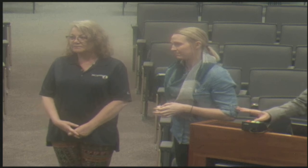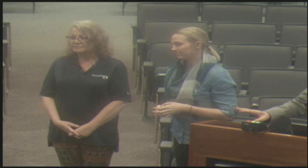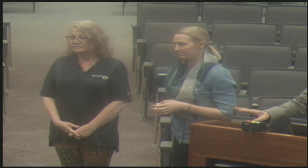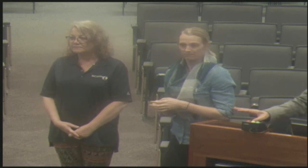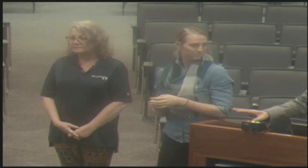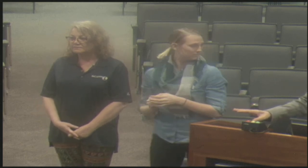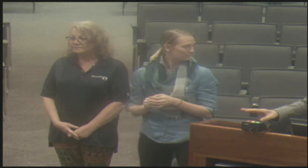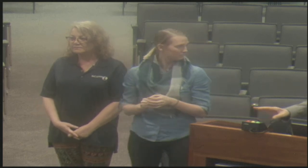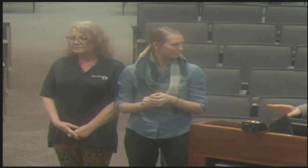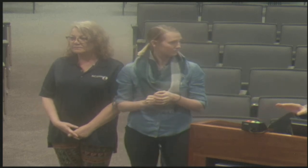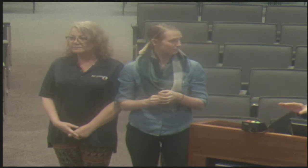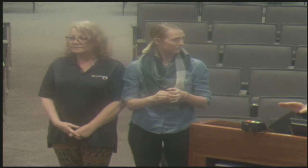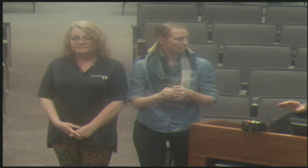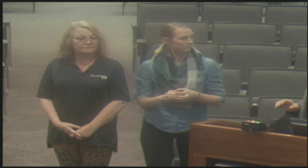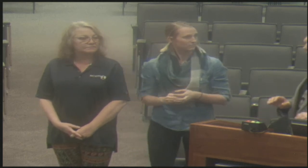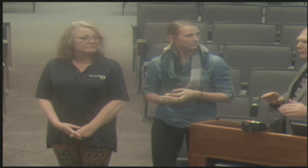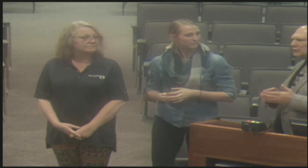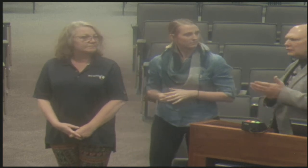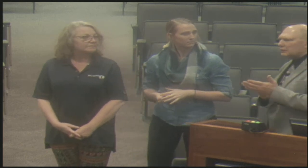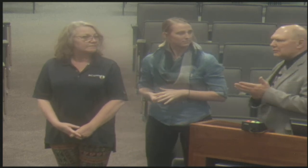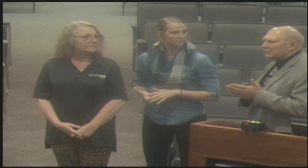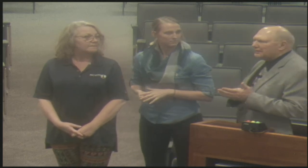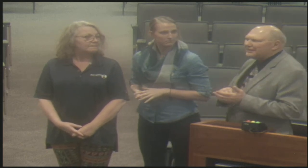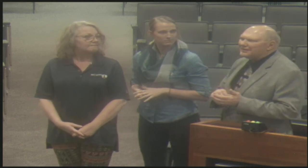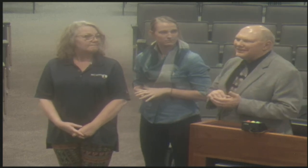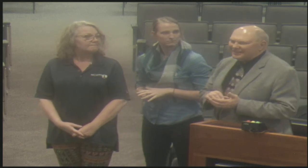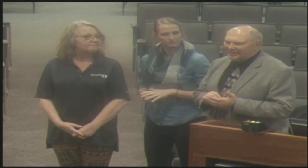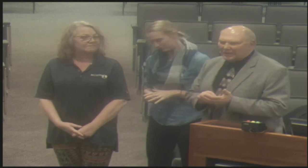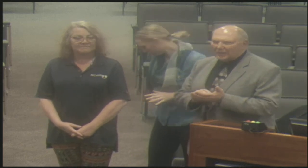it's really hard to respond to that question. Thank you.